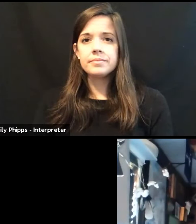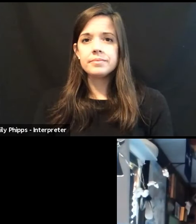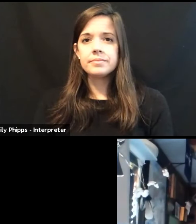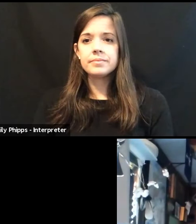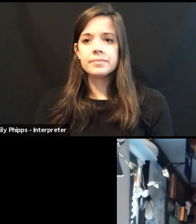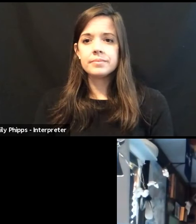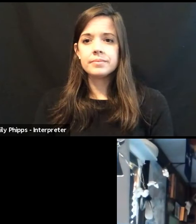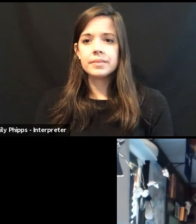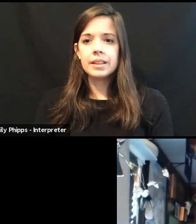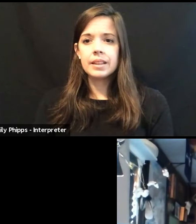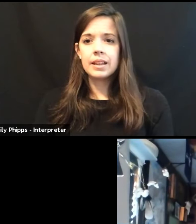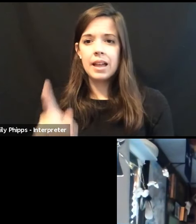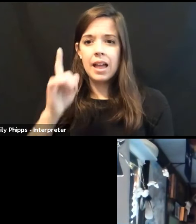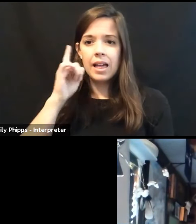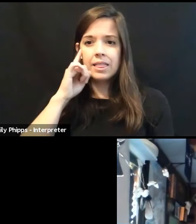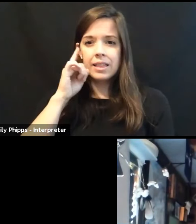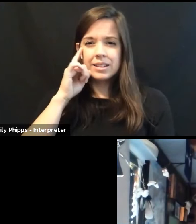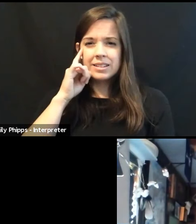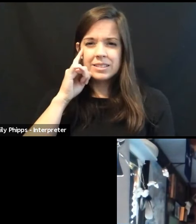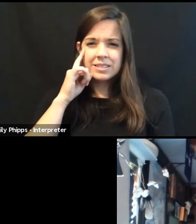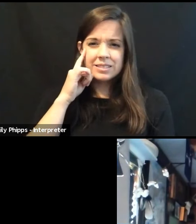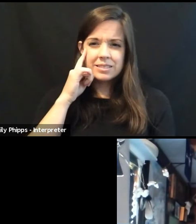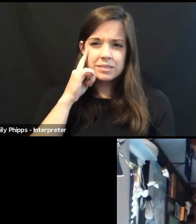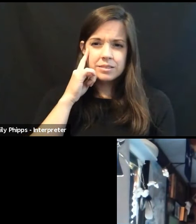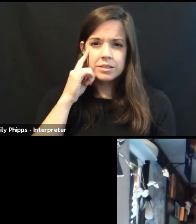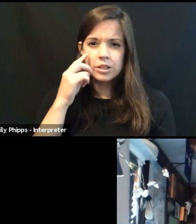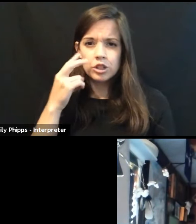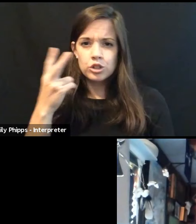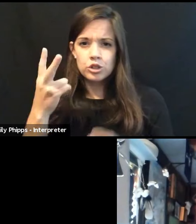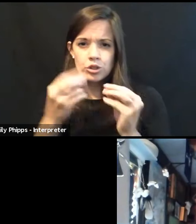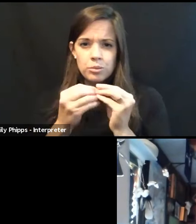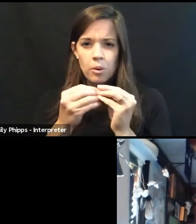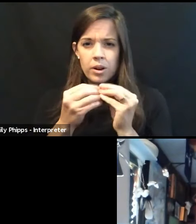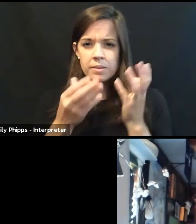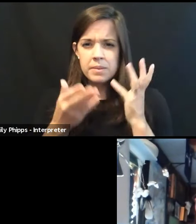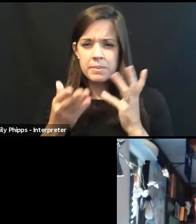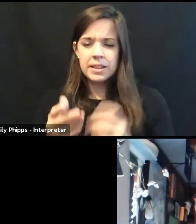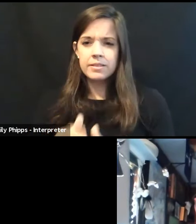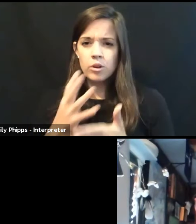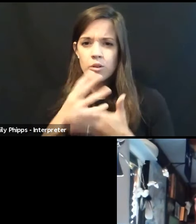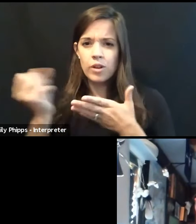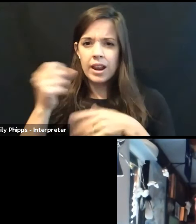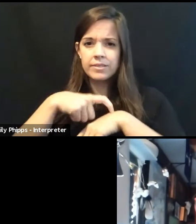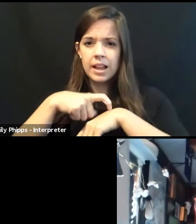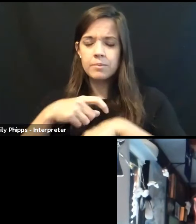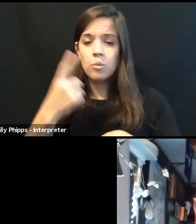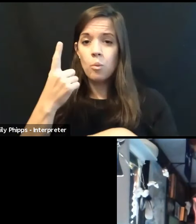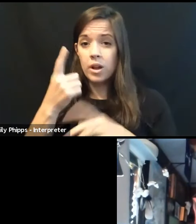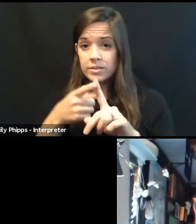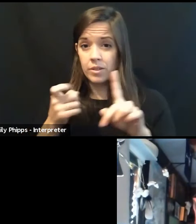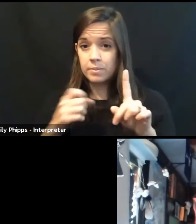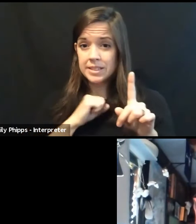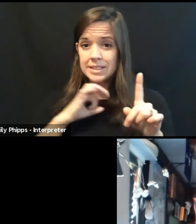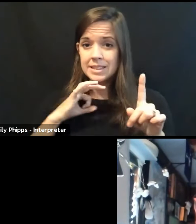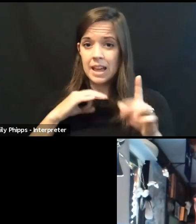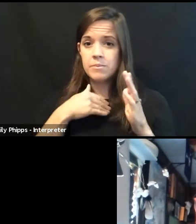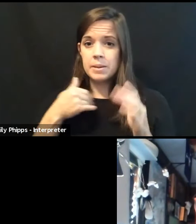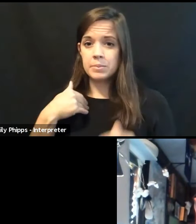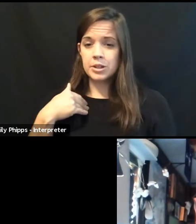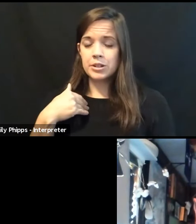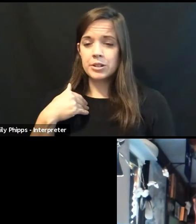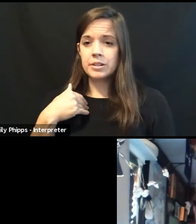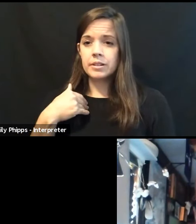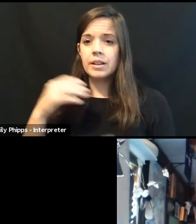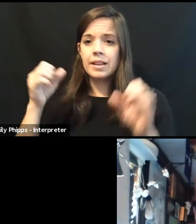I think we may be able to squeeze in two more questions before we run out of time. One comes from a staff member. Can you